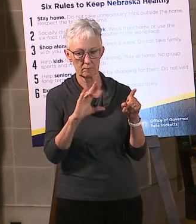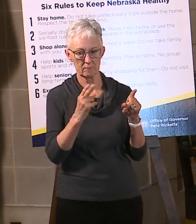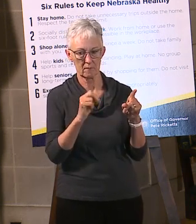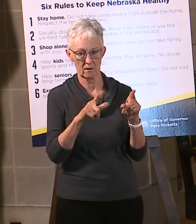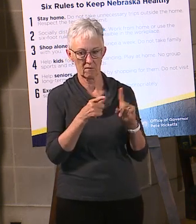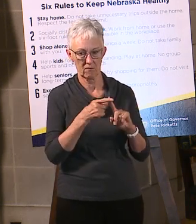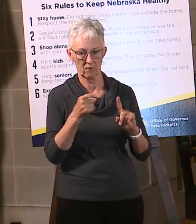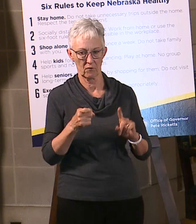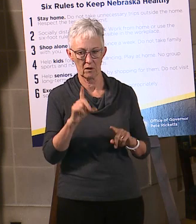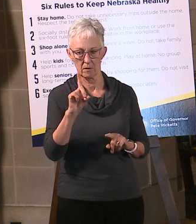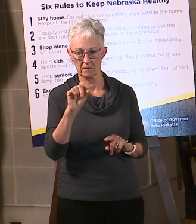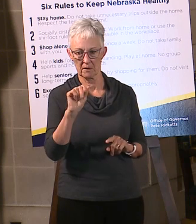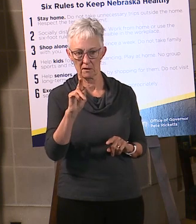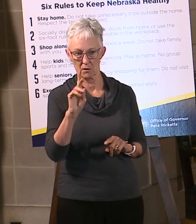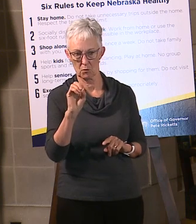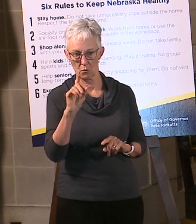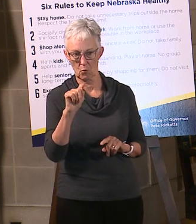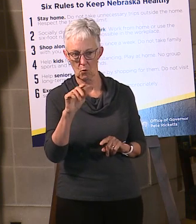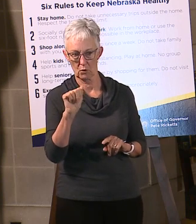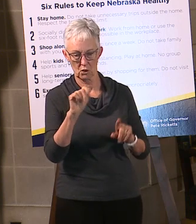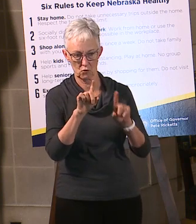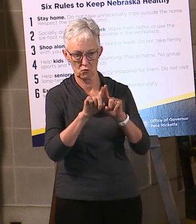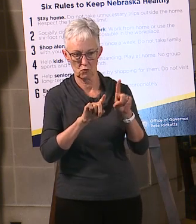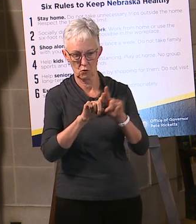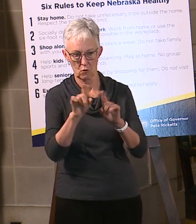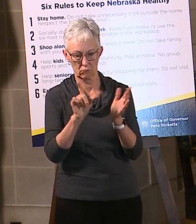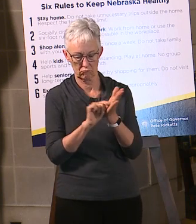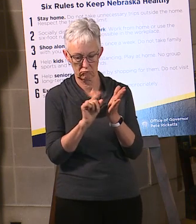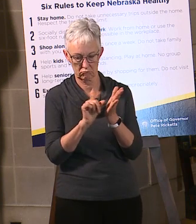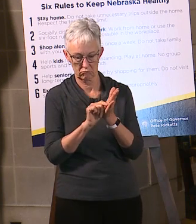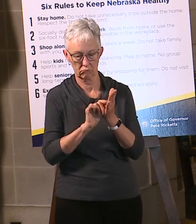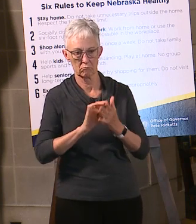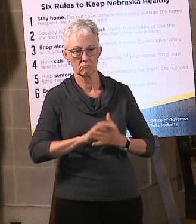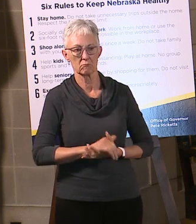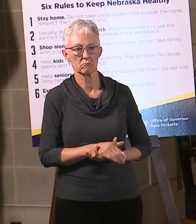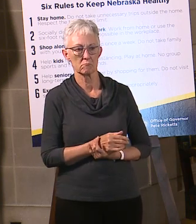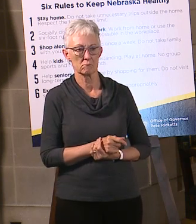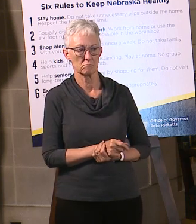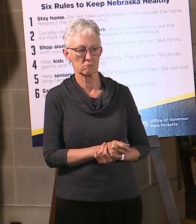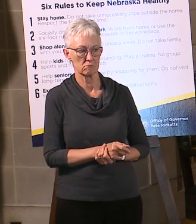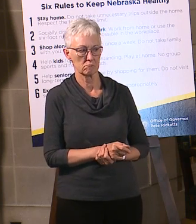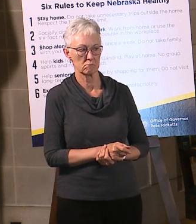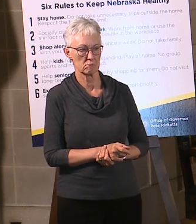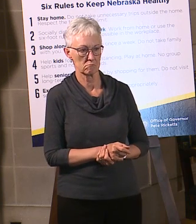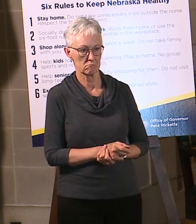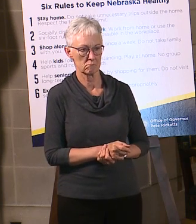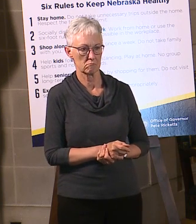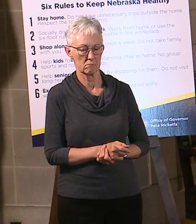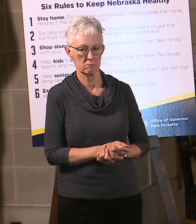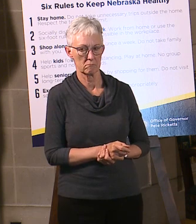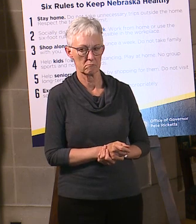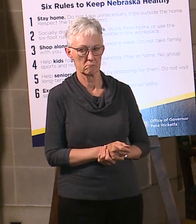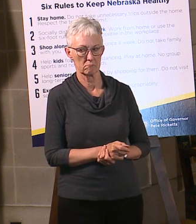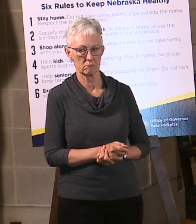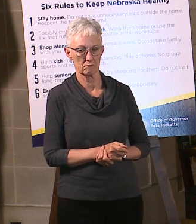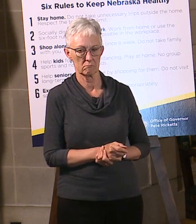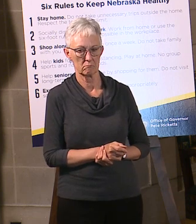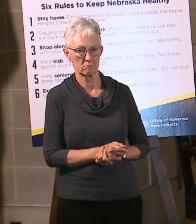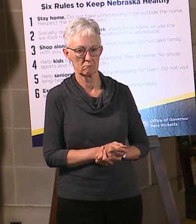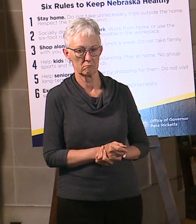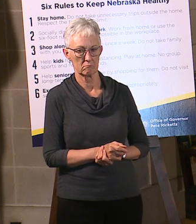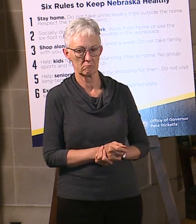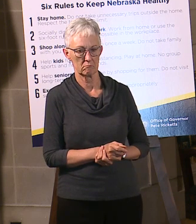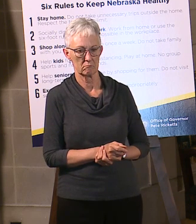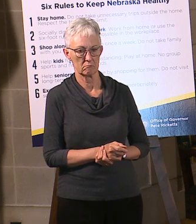would like to know, he said the numbers indicate that we've achieved our goal of flattening the curve. How much longer will we have